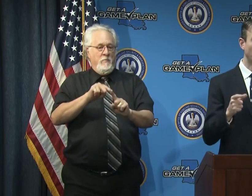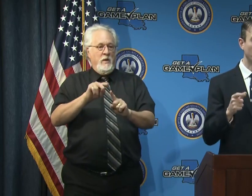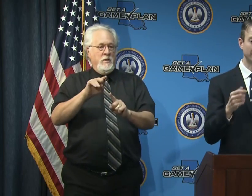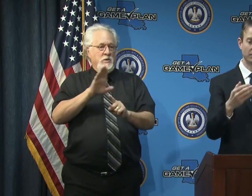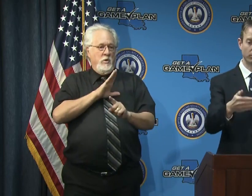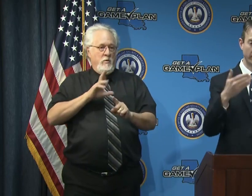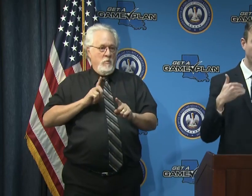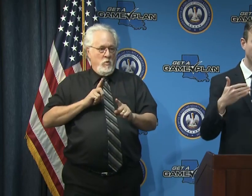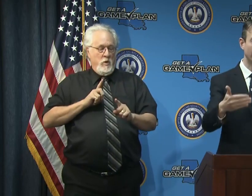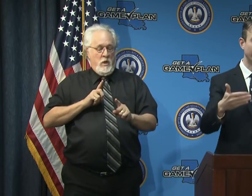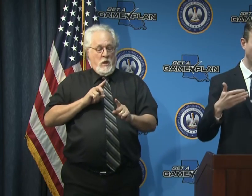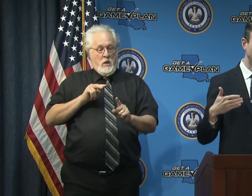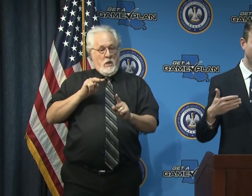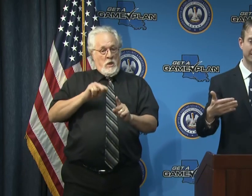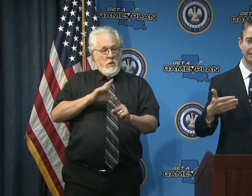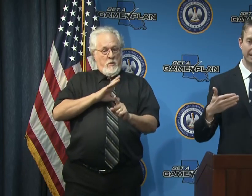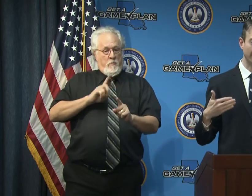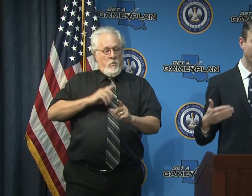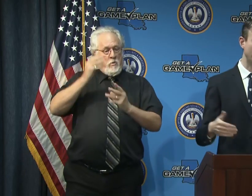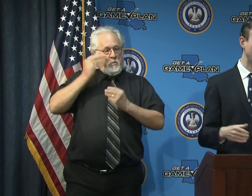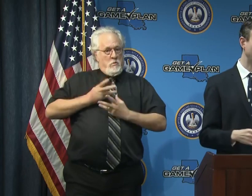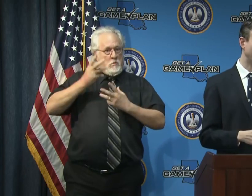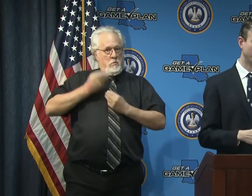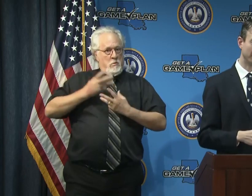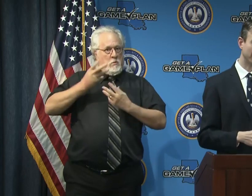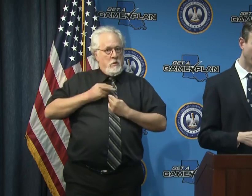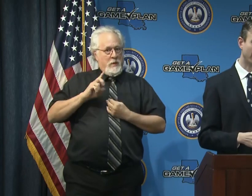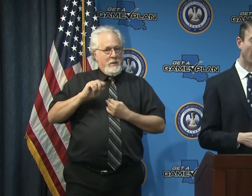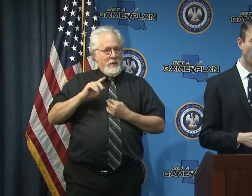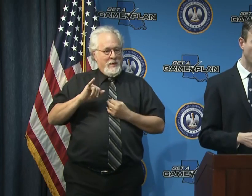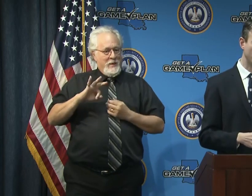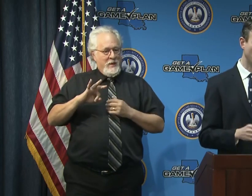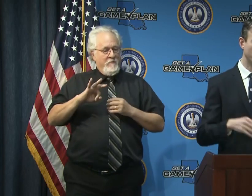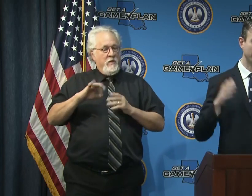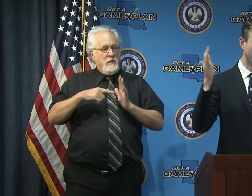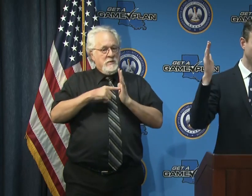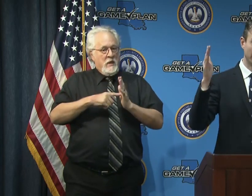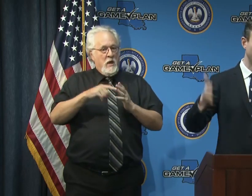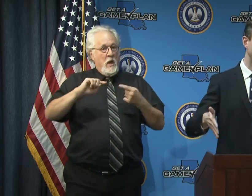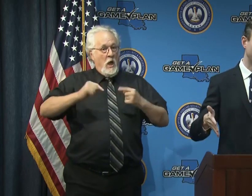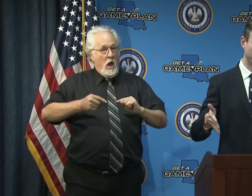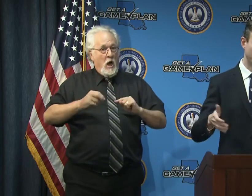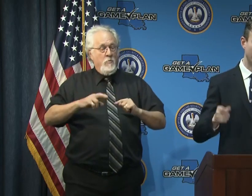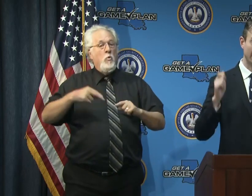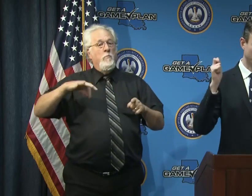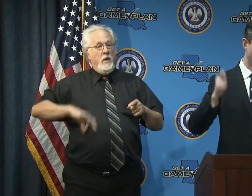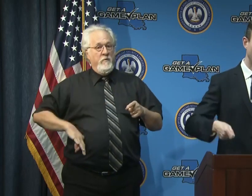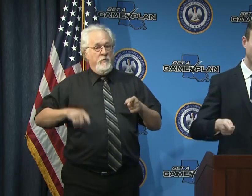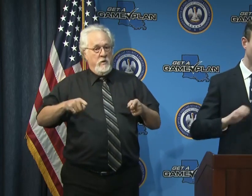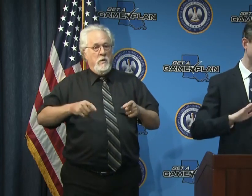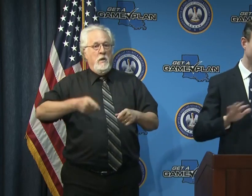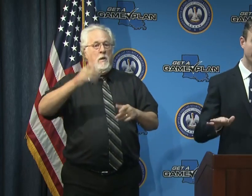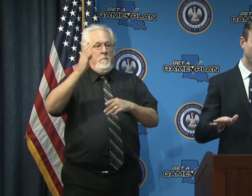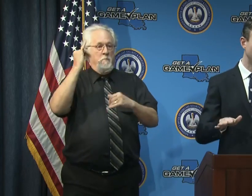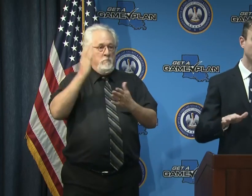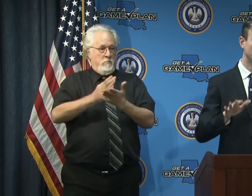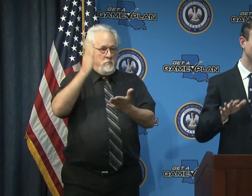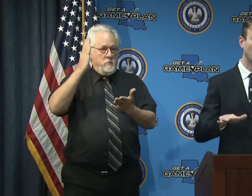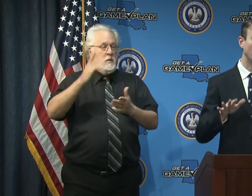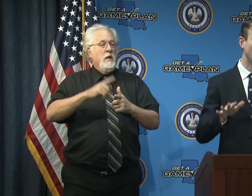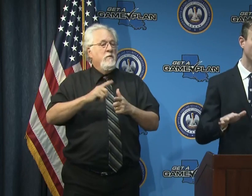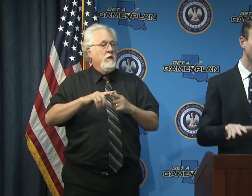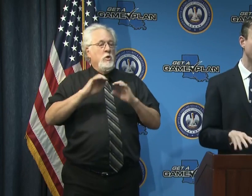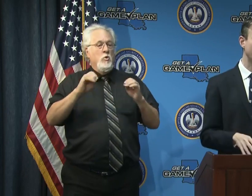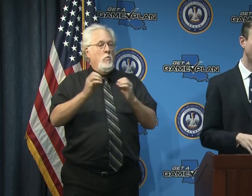the goal of that board is to periodically get updates on data and if there's a sign of harm or a sign of clear benefit to call it early and say you